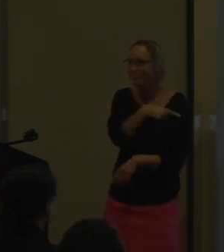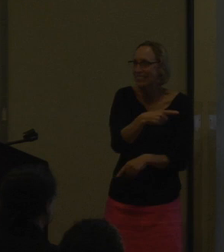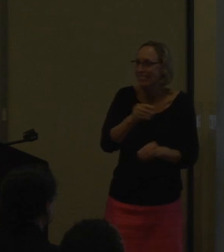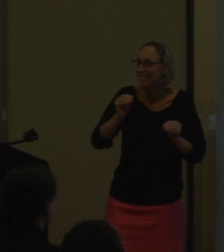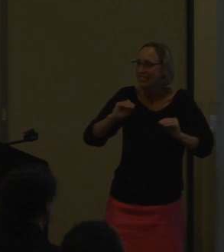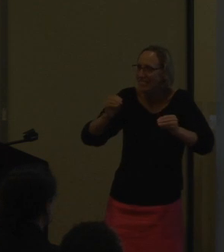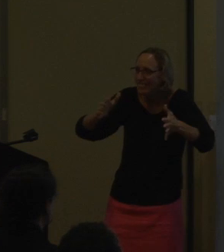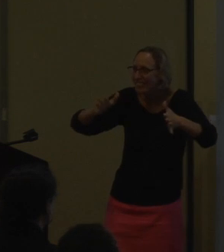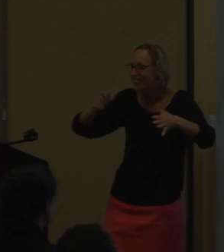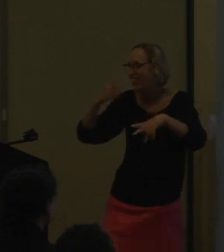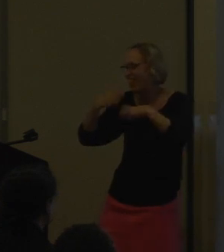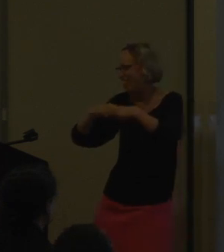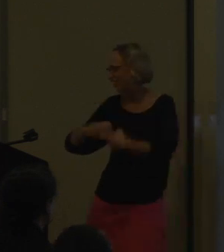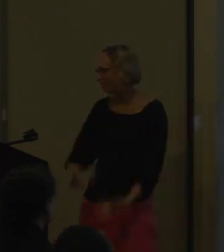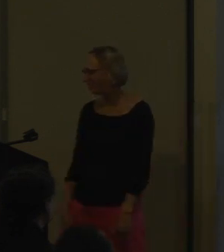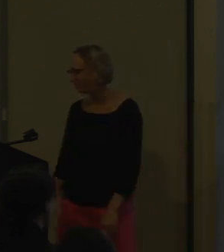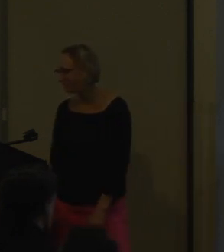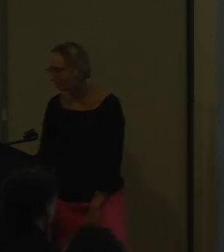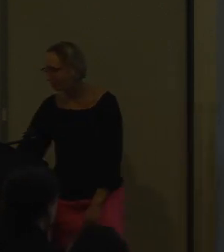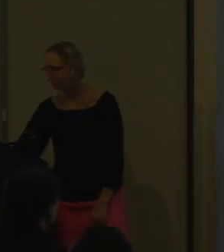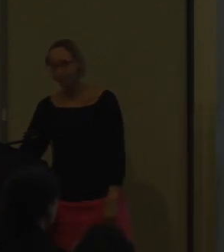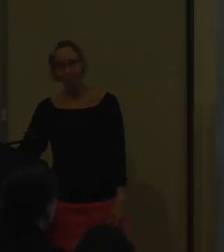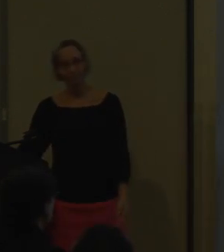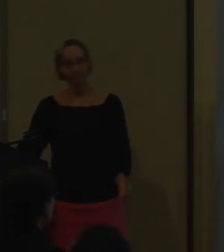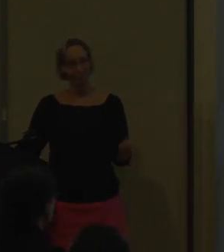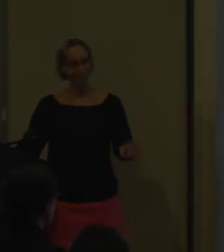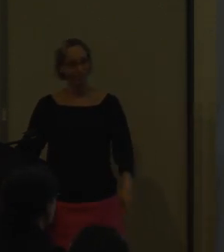that will help influence the other language. And it can be tough.